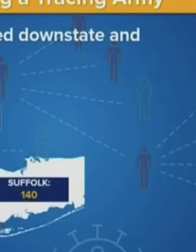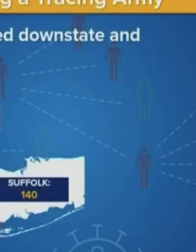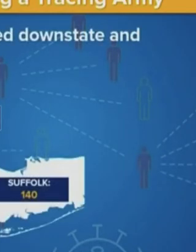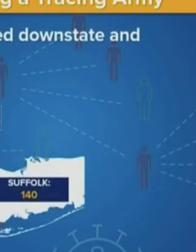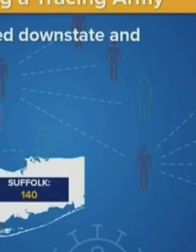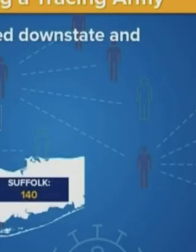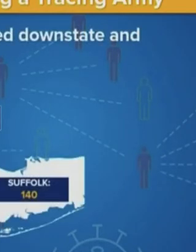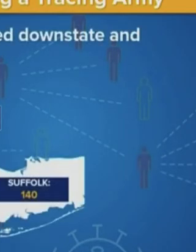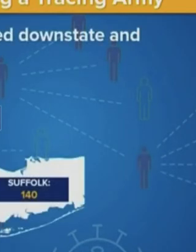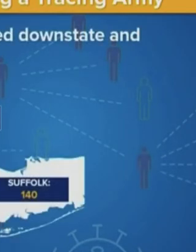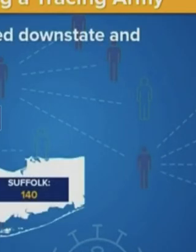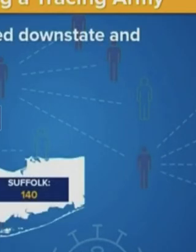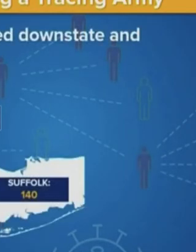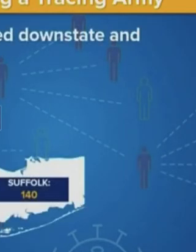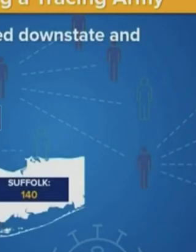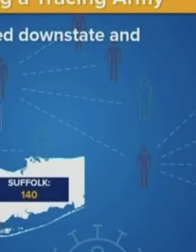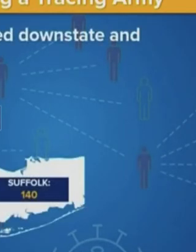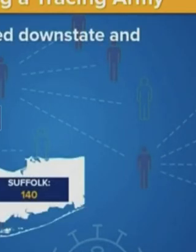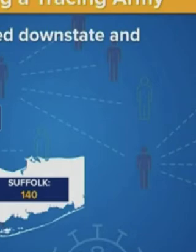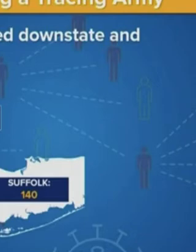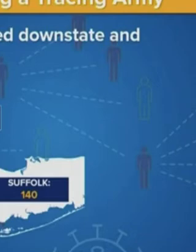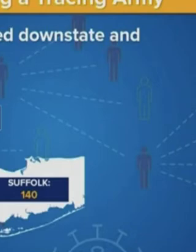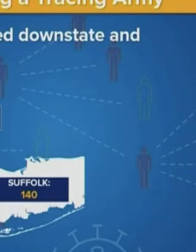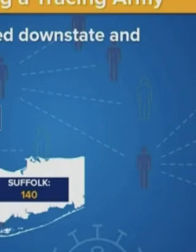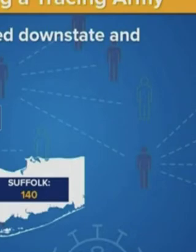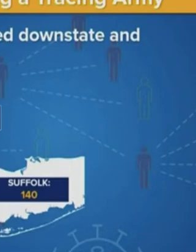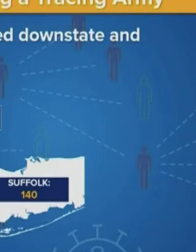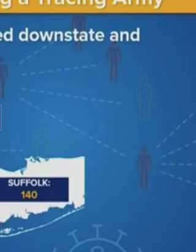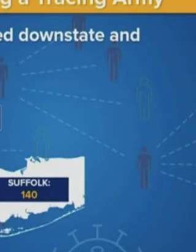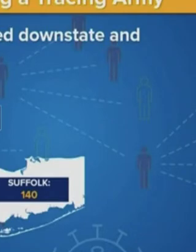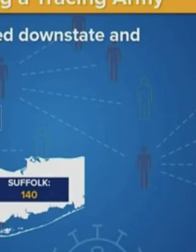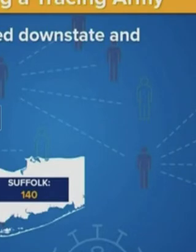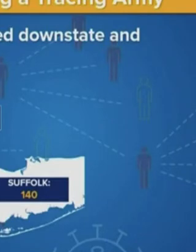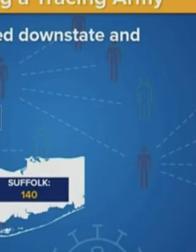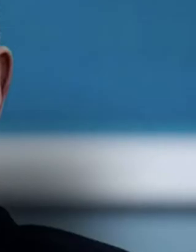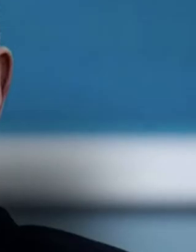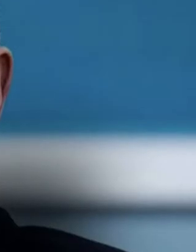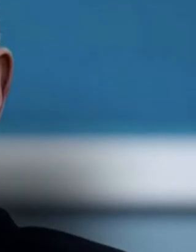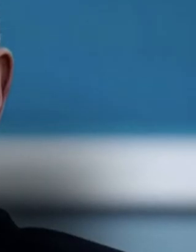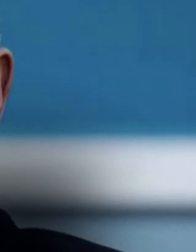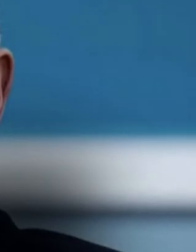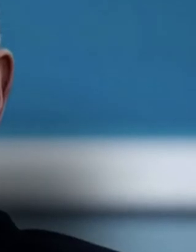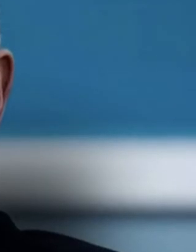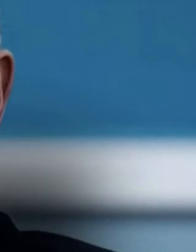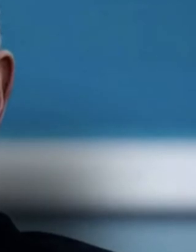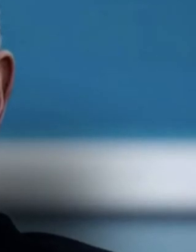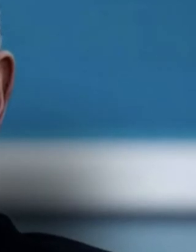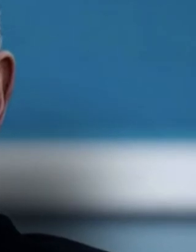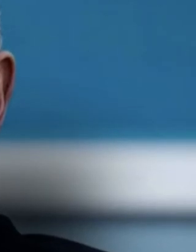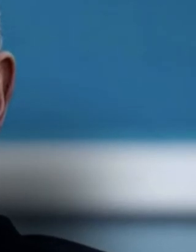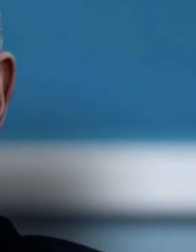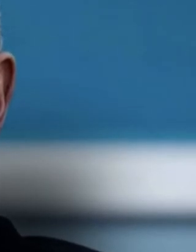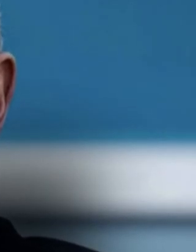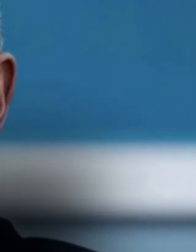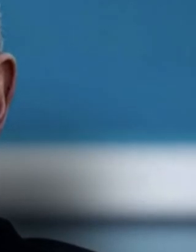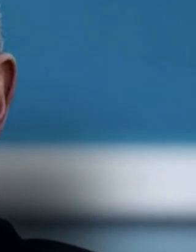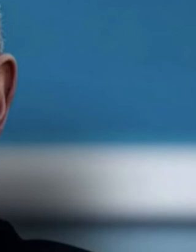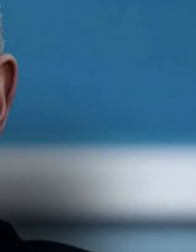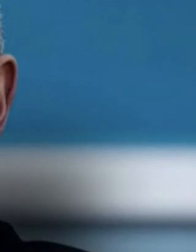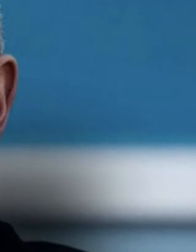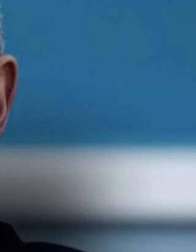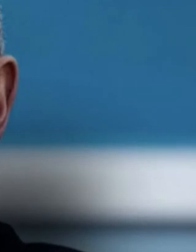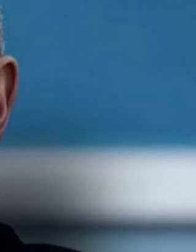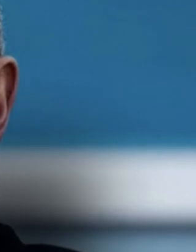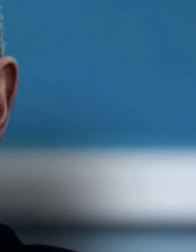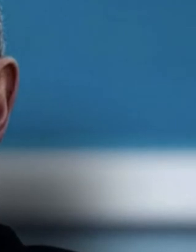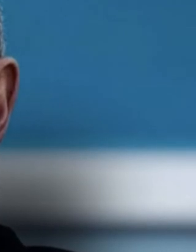It'll be coordinated tri-state and downstate. Has Michael Bloomberg provided funding? Are you giving them the power